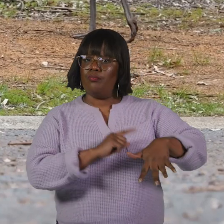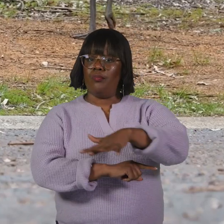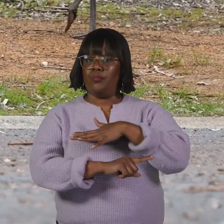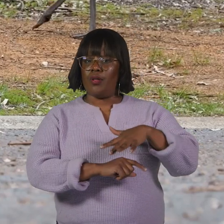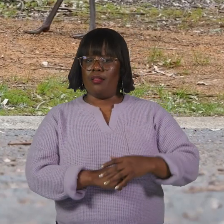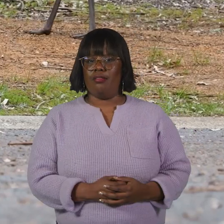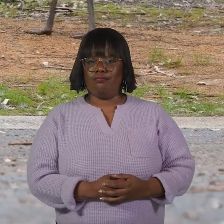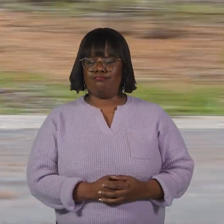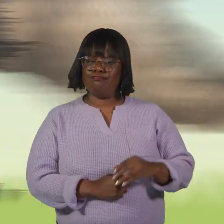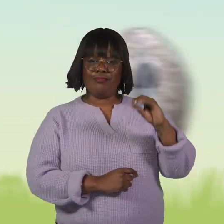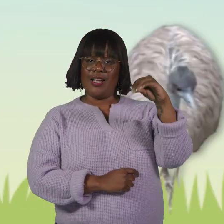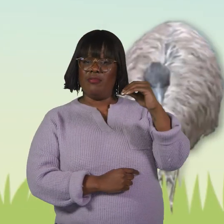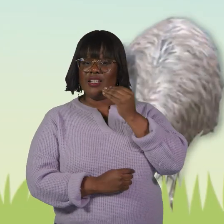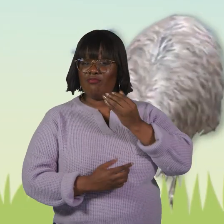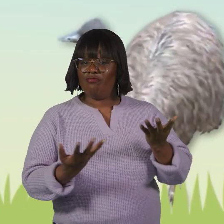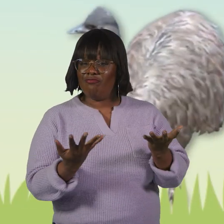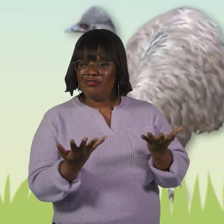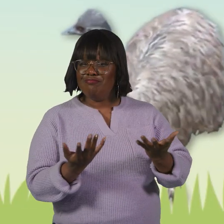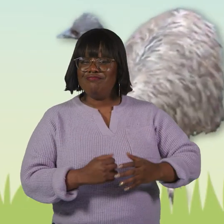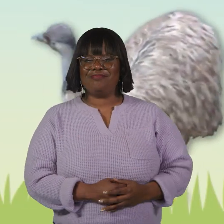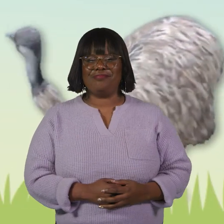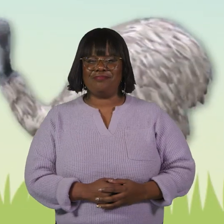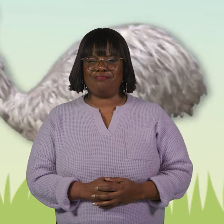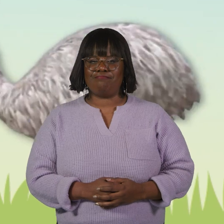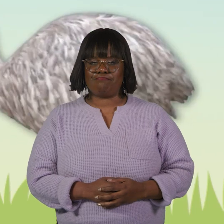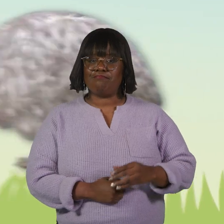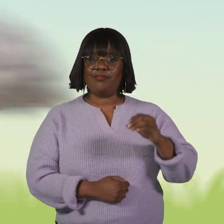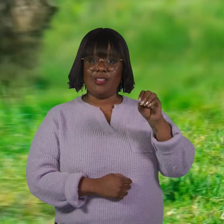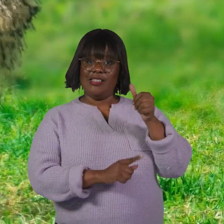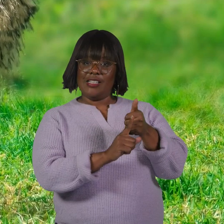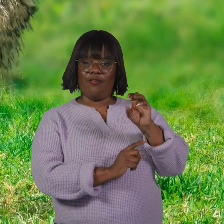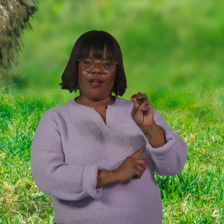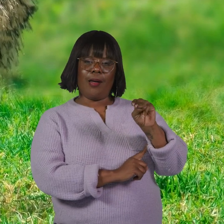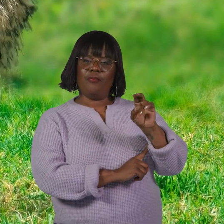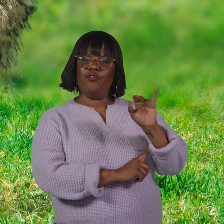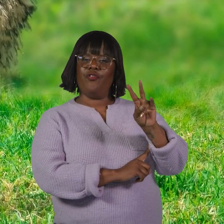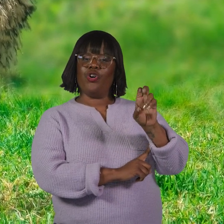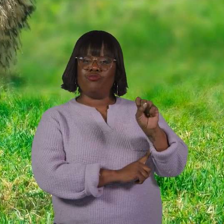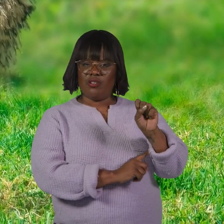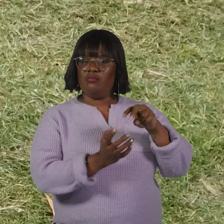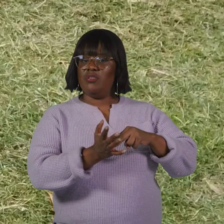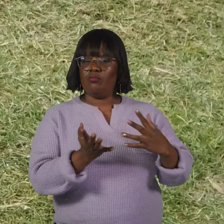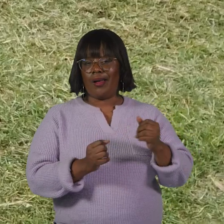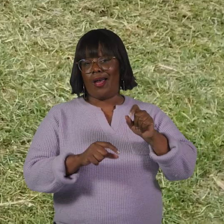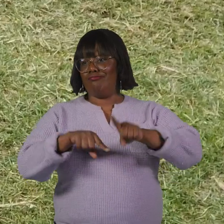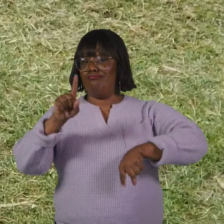in the wild. What do emus eat? Emus are omnivores, which means they eat a